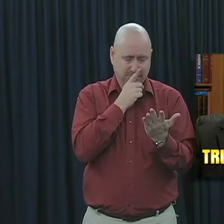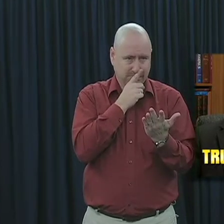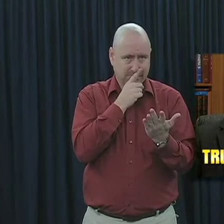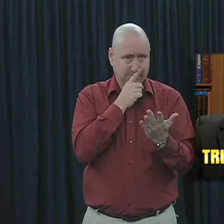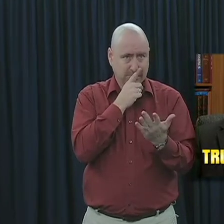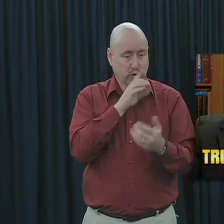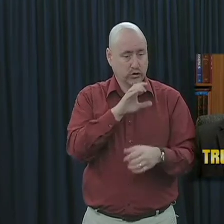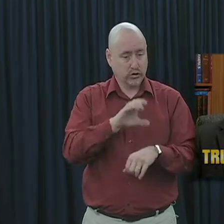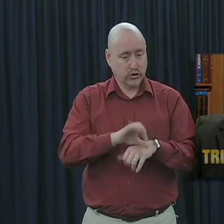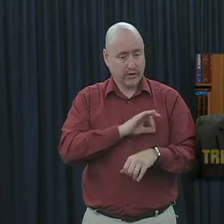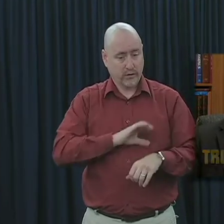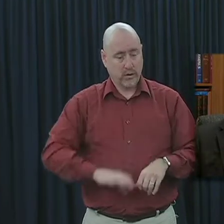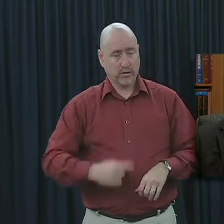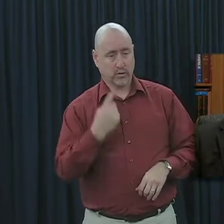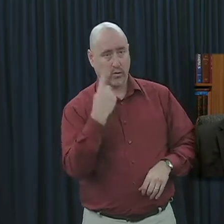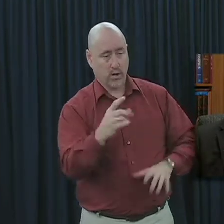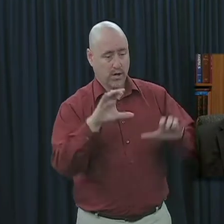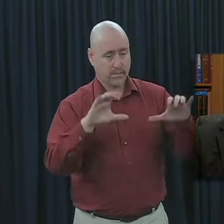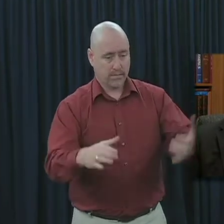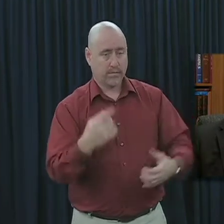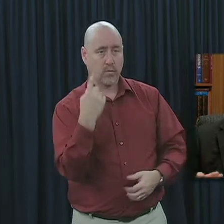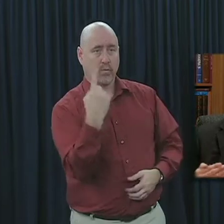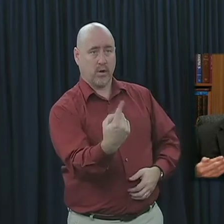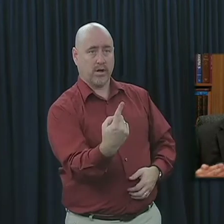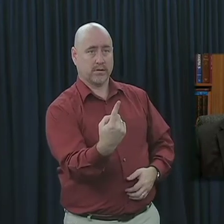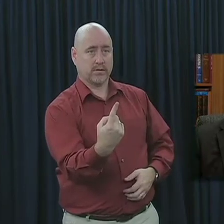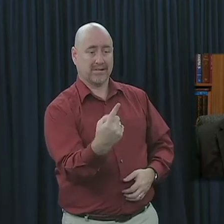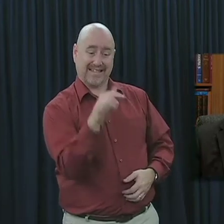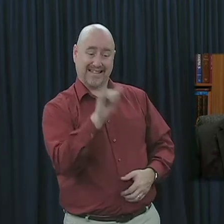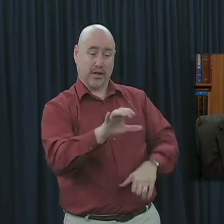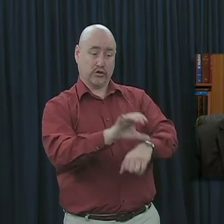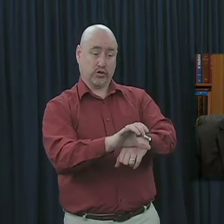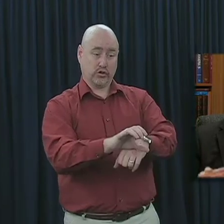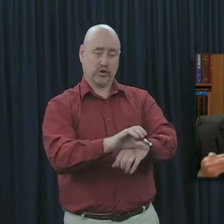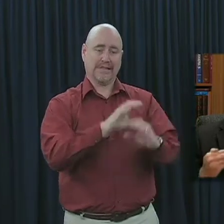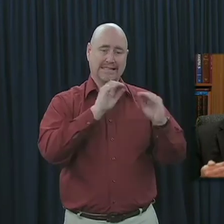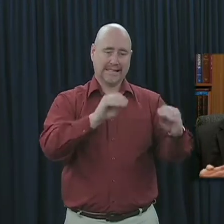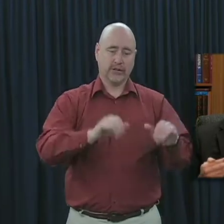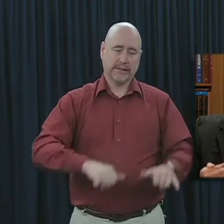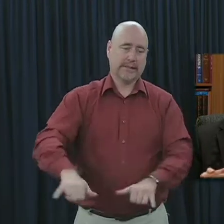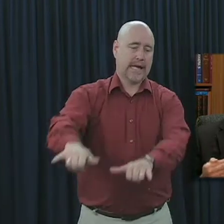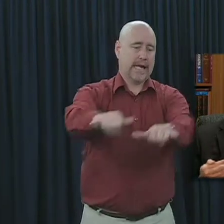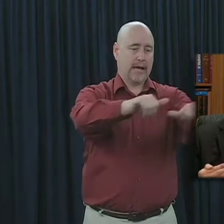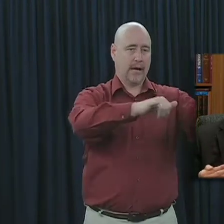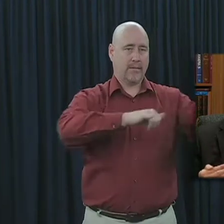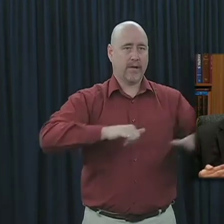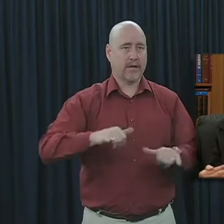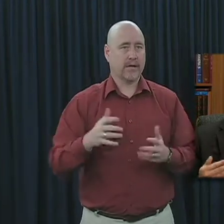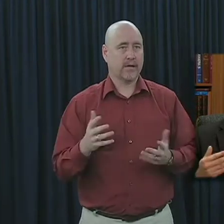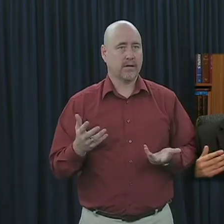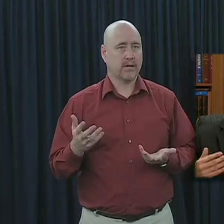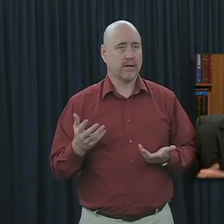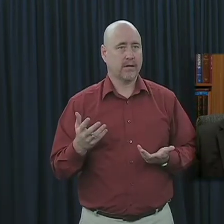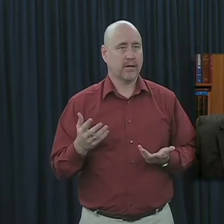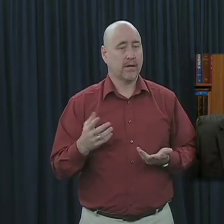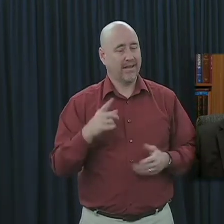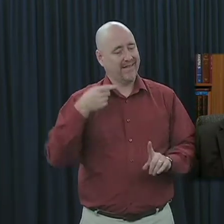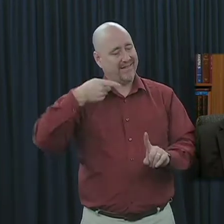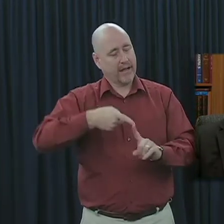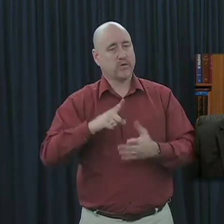us, however, that there is one body, one church, and that that church teaches the same thing uniformly. And that's really what